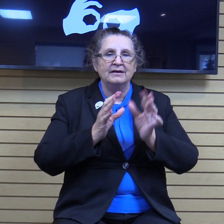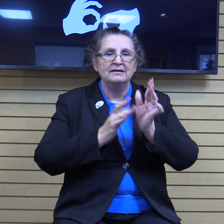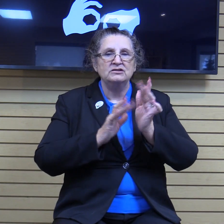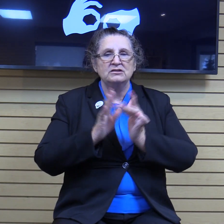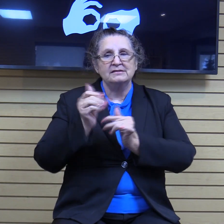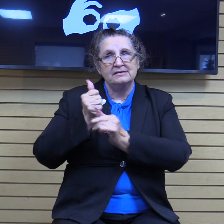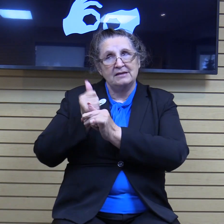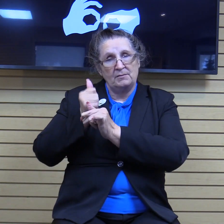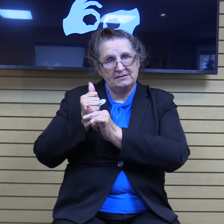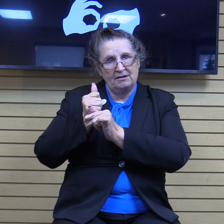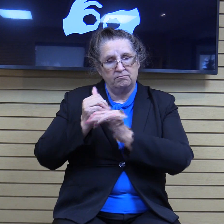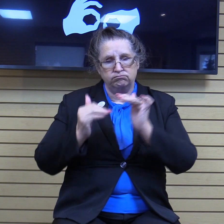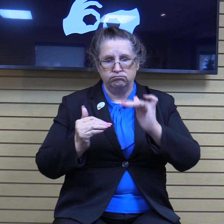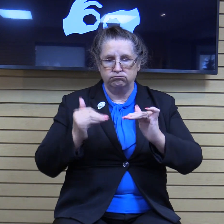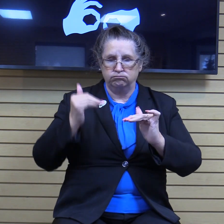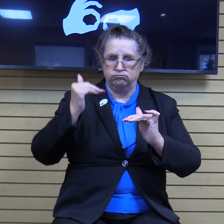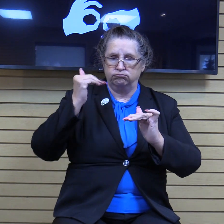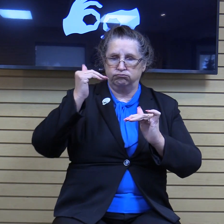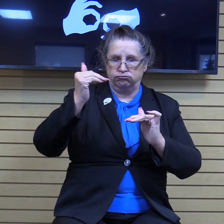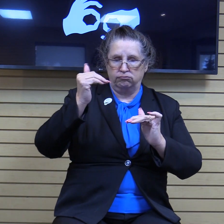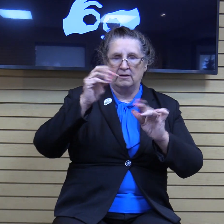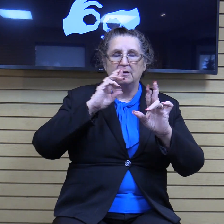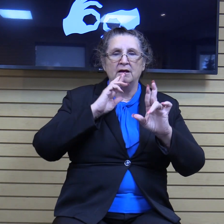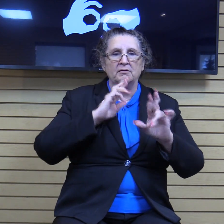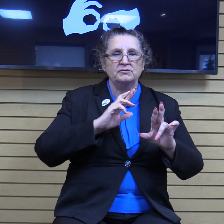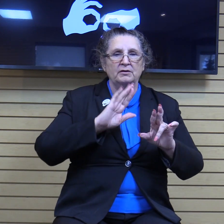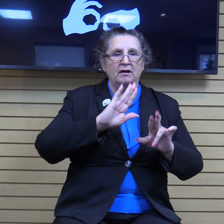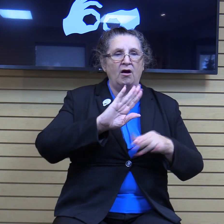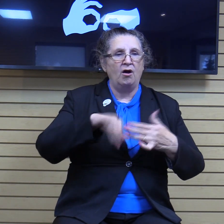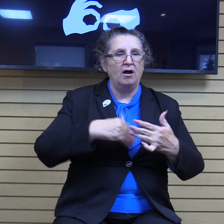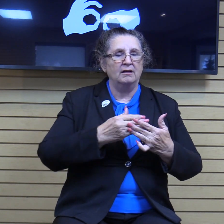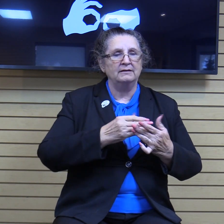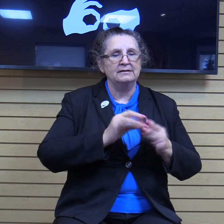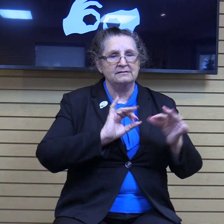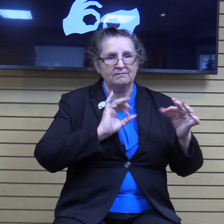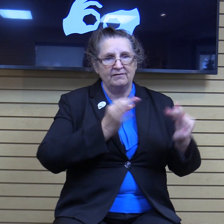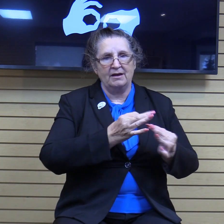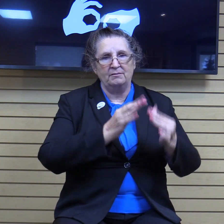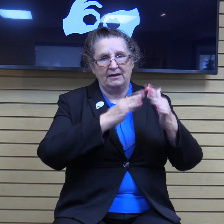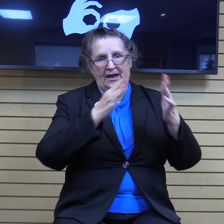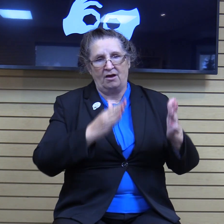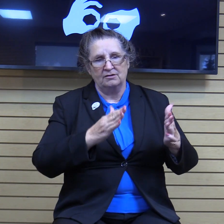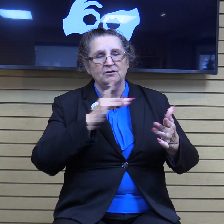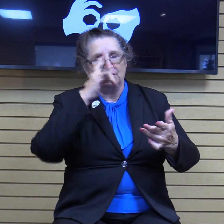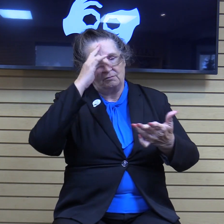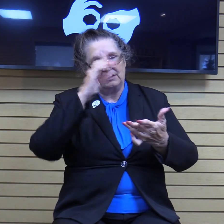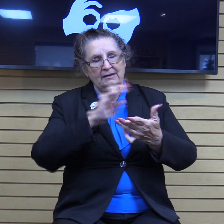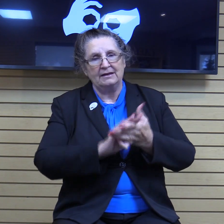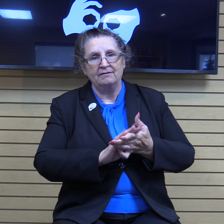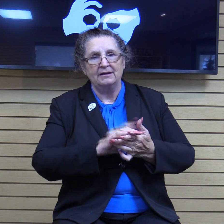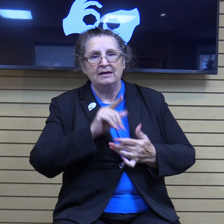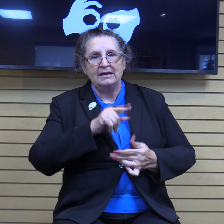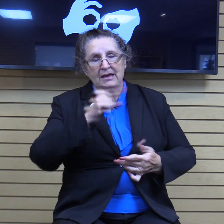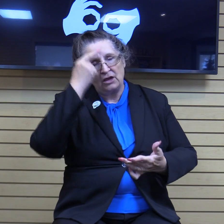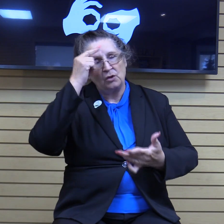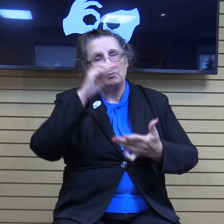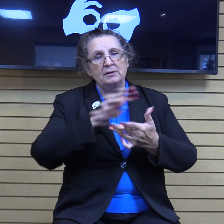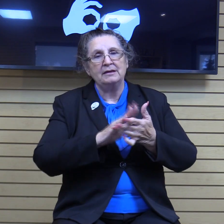himself. As a result, his whole household believed. He believed, church.